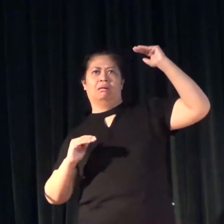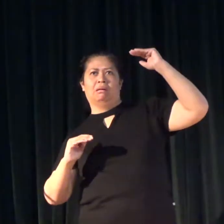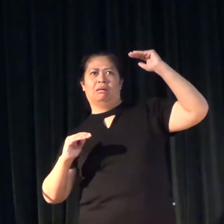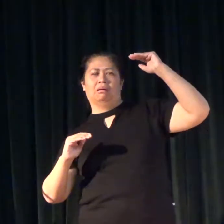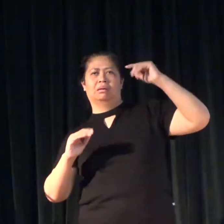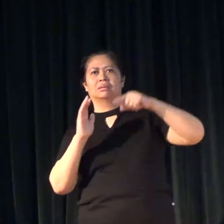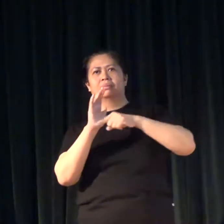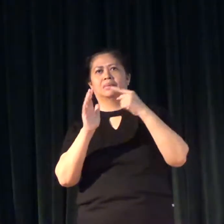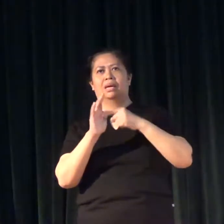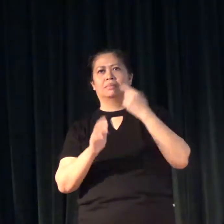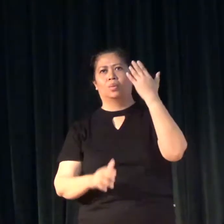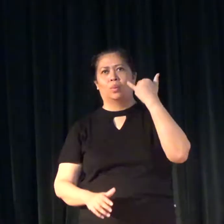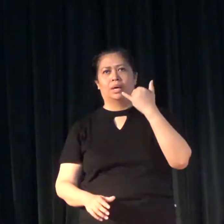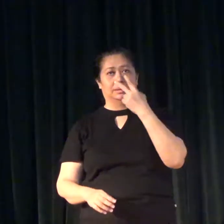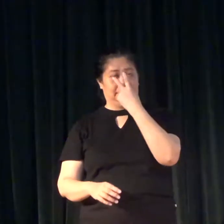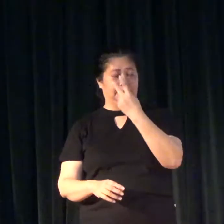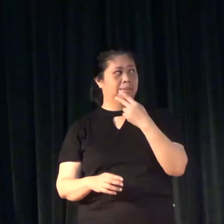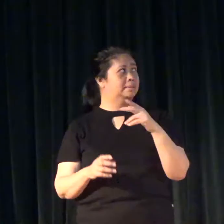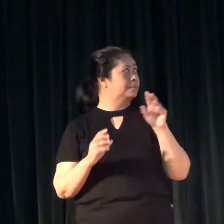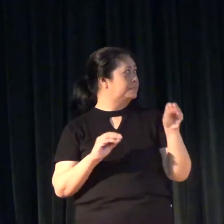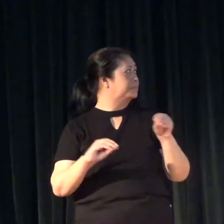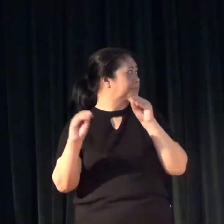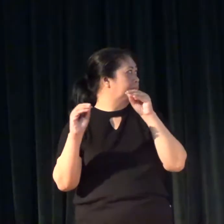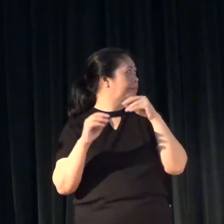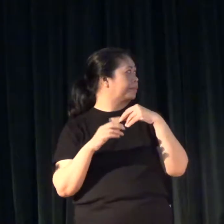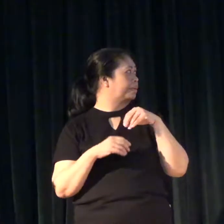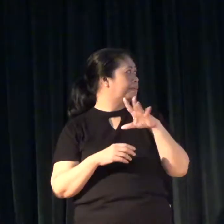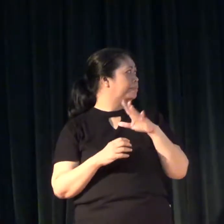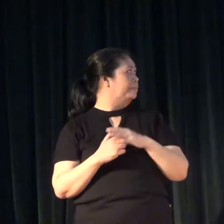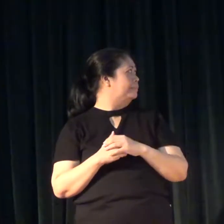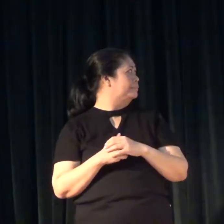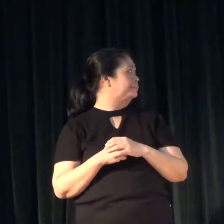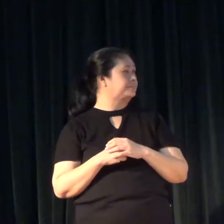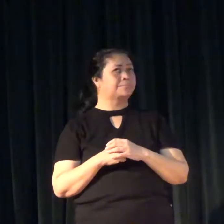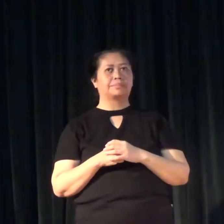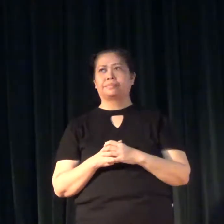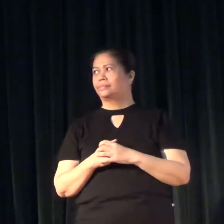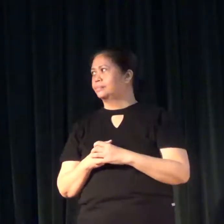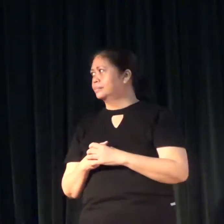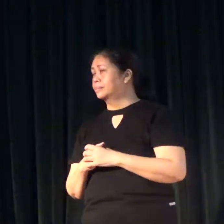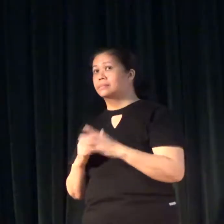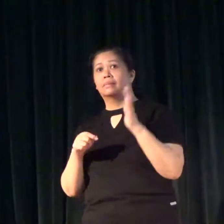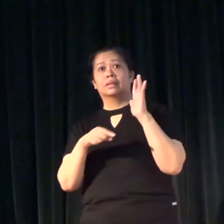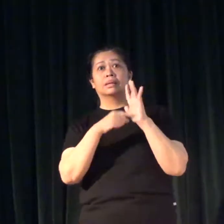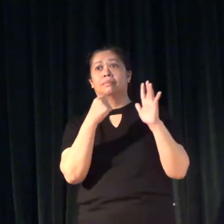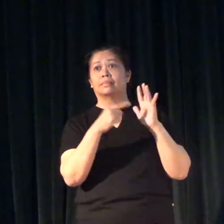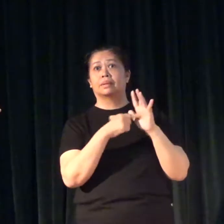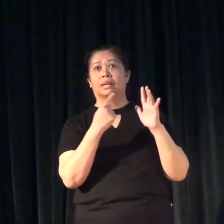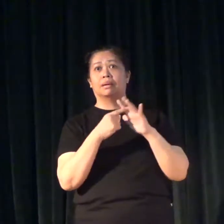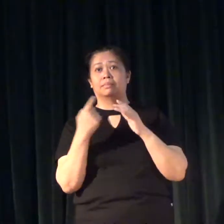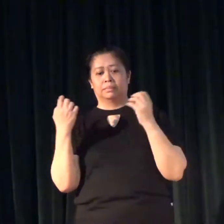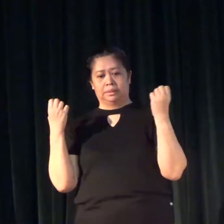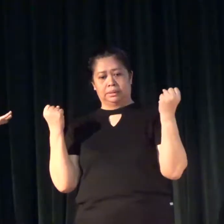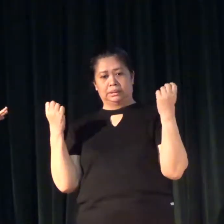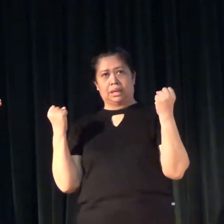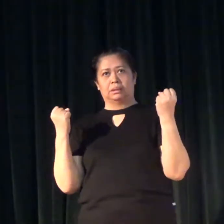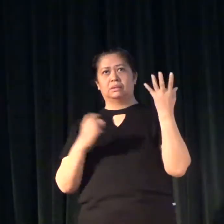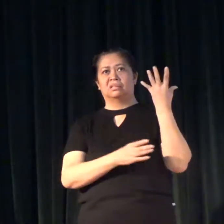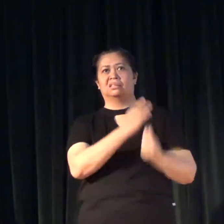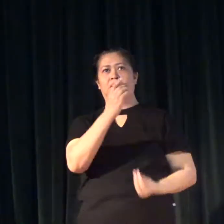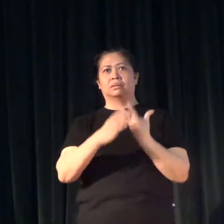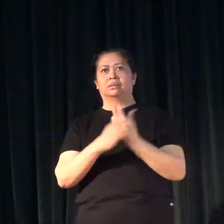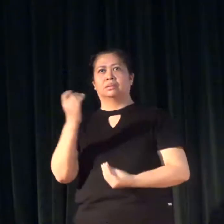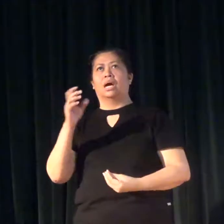Why? Okay, let me move to the next slide. Okay, sometimes the signs are limited,